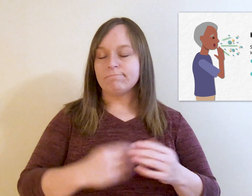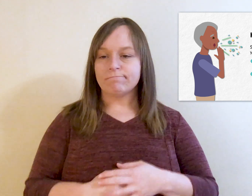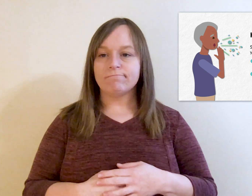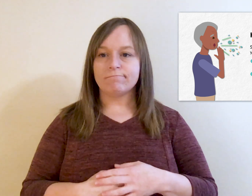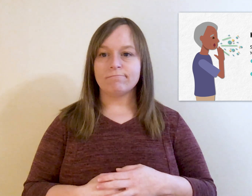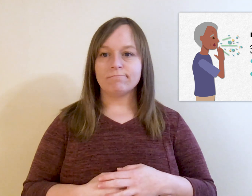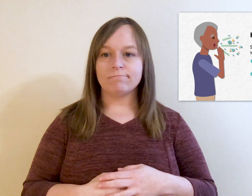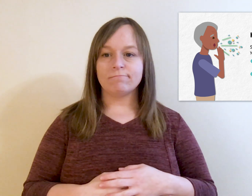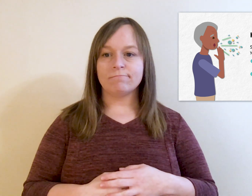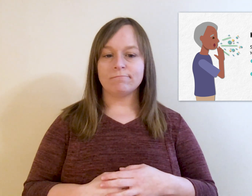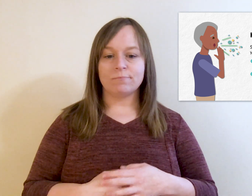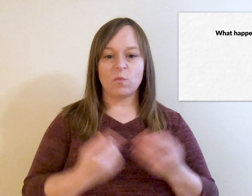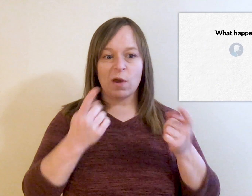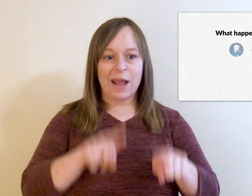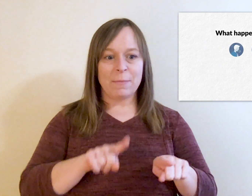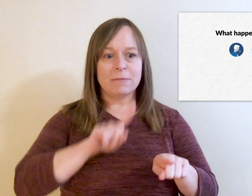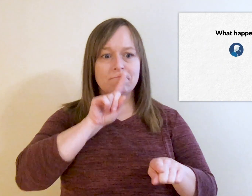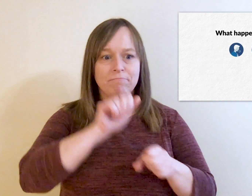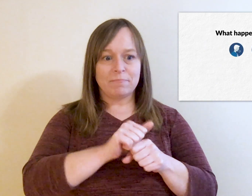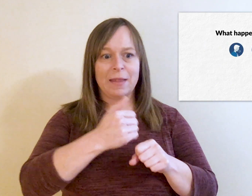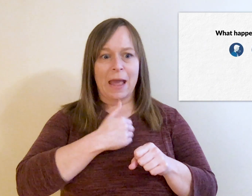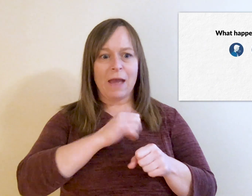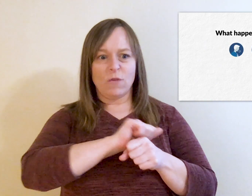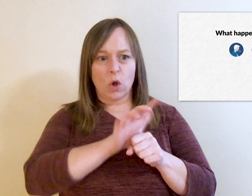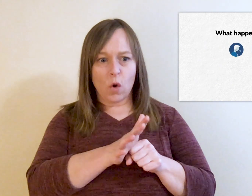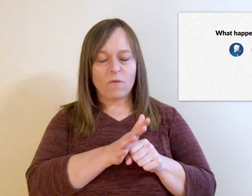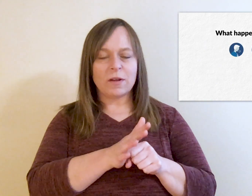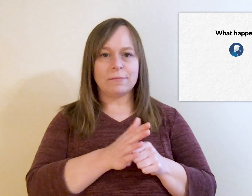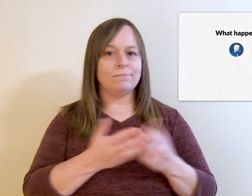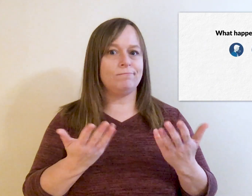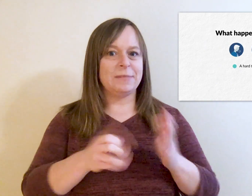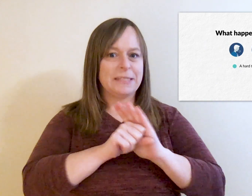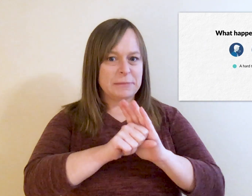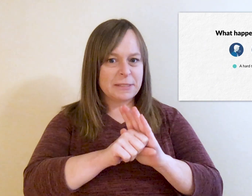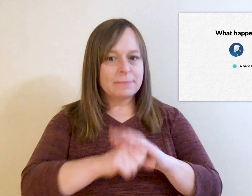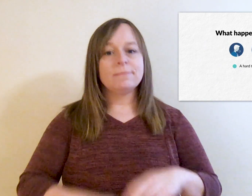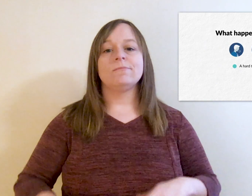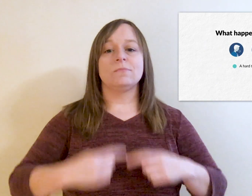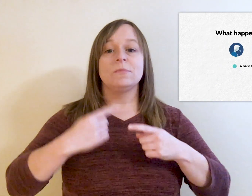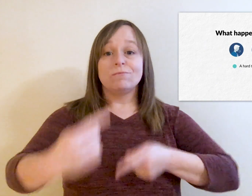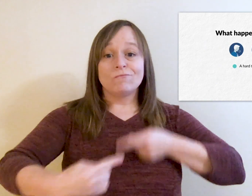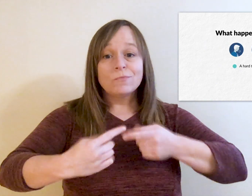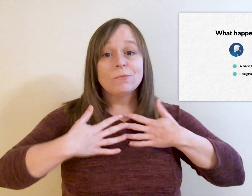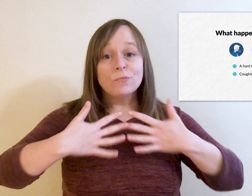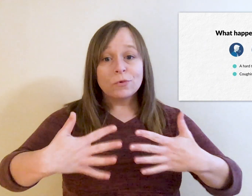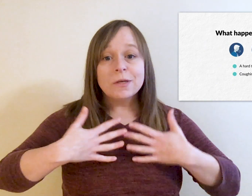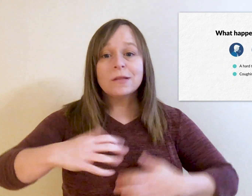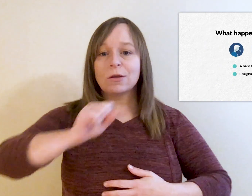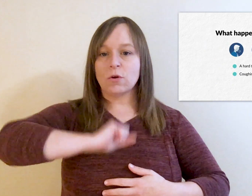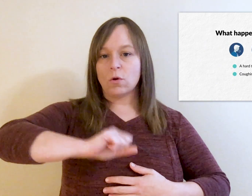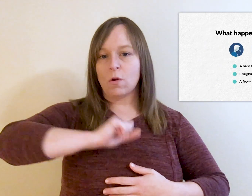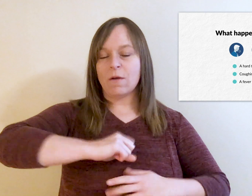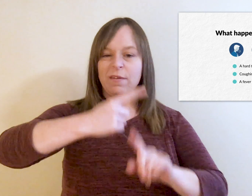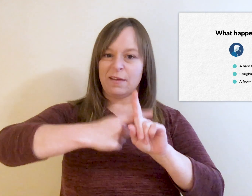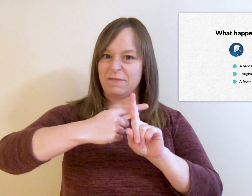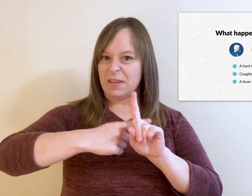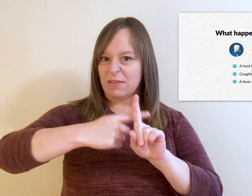your eyes. What happens if you have it? A hard time breathing, coughing, and a fever.